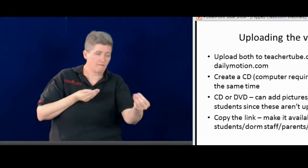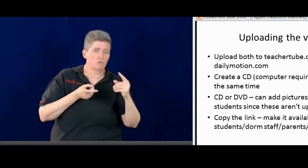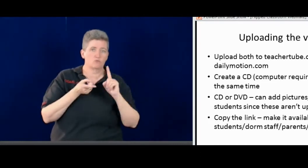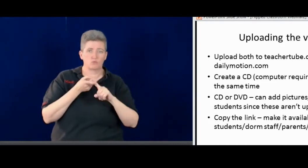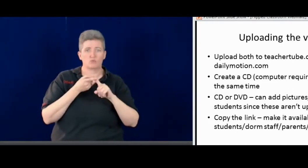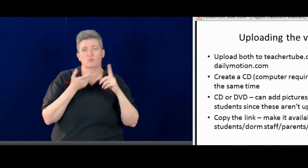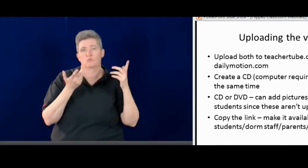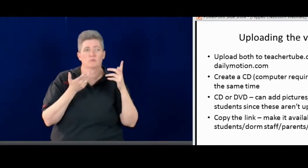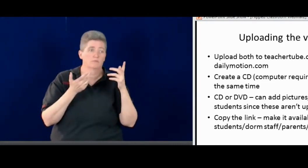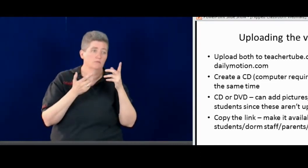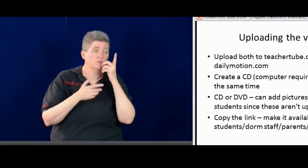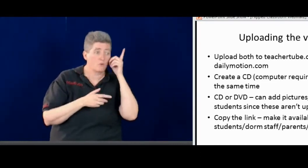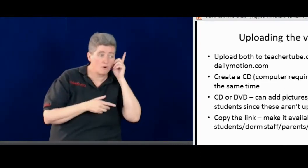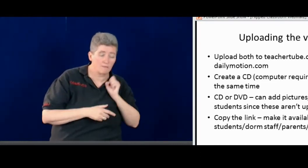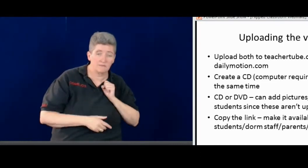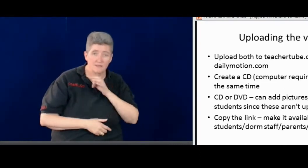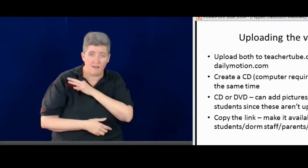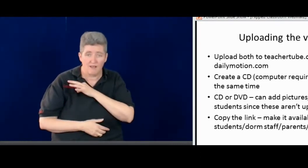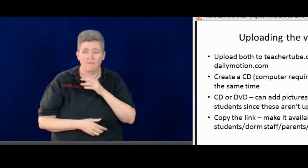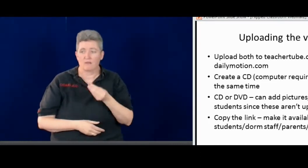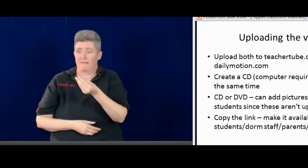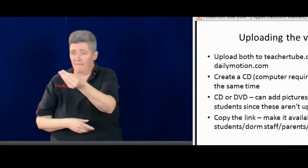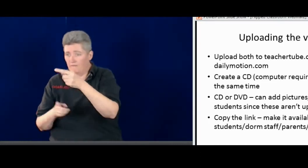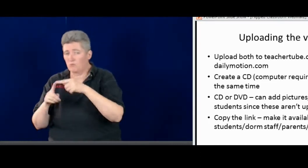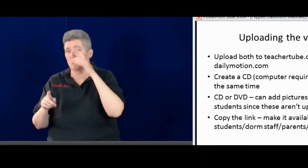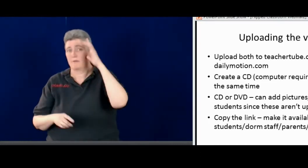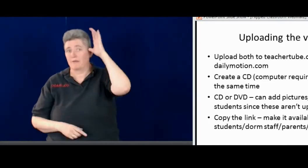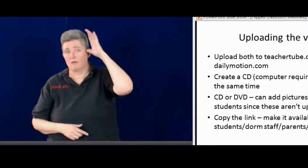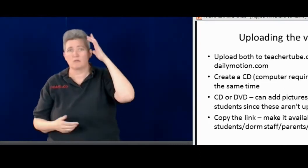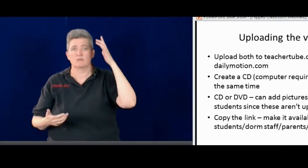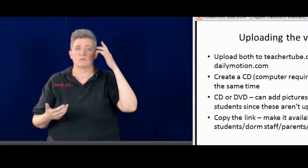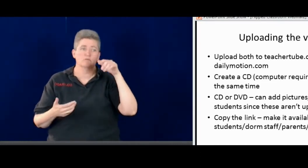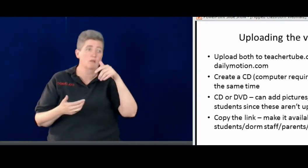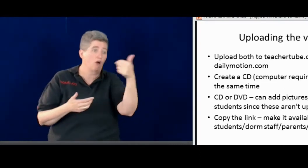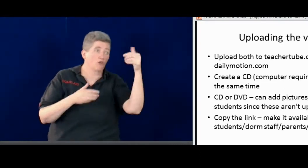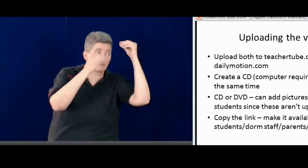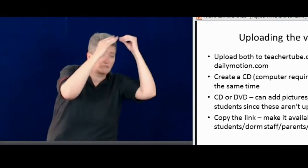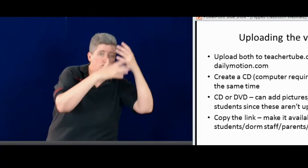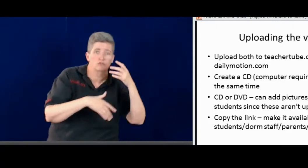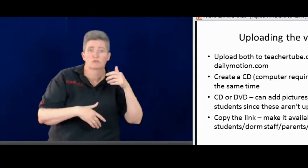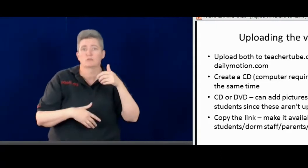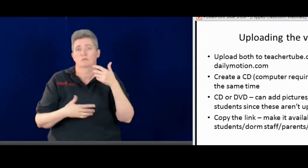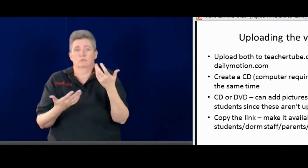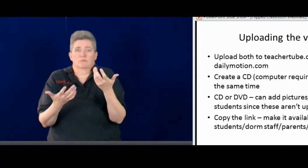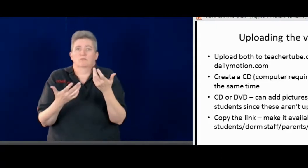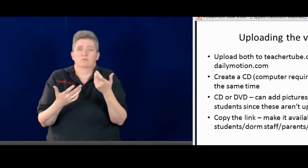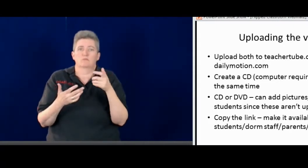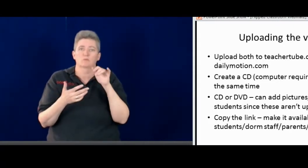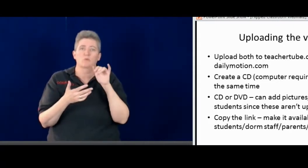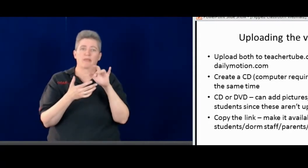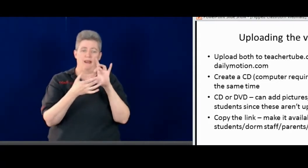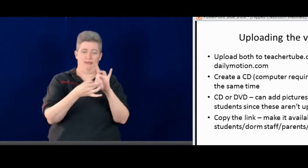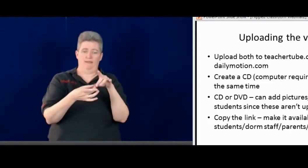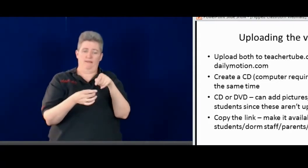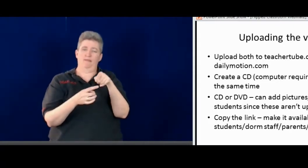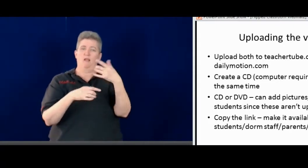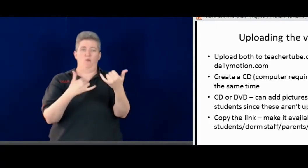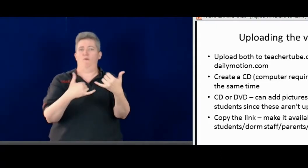And then I can give those to the student, even to the dorm staff, to the parents, other teachers.